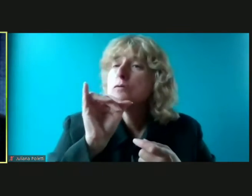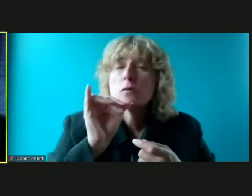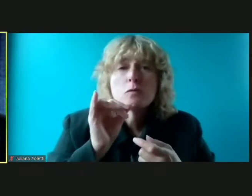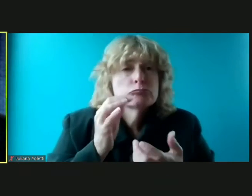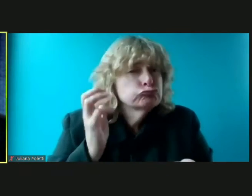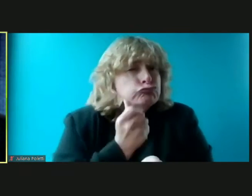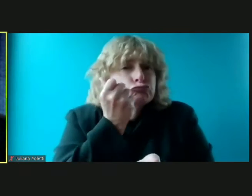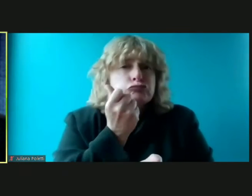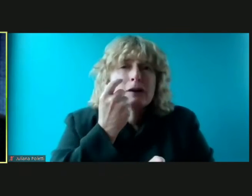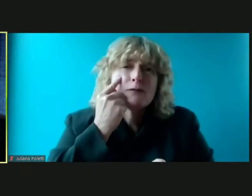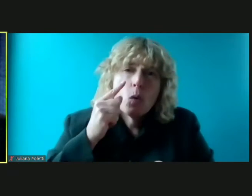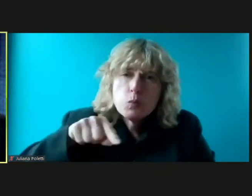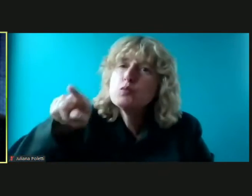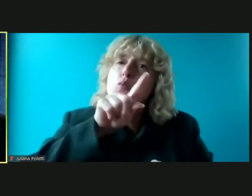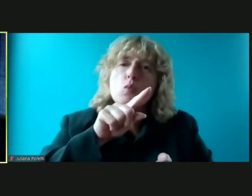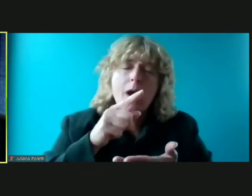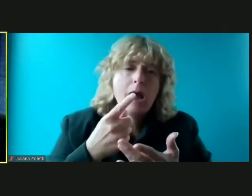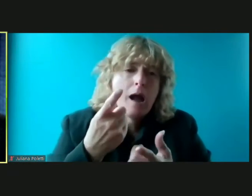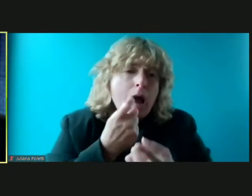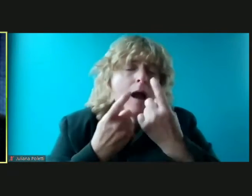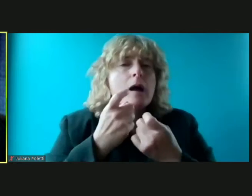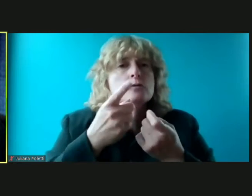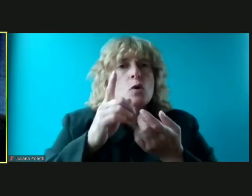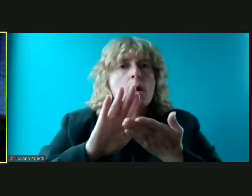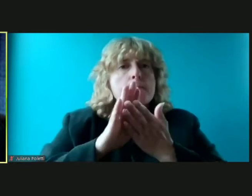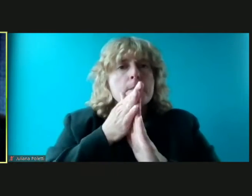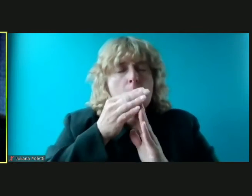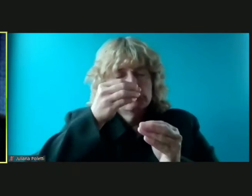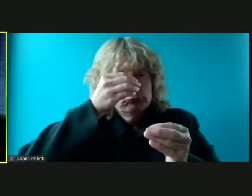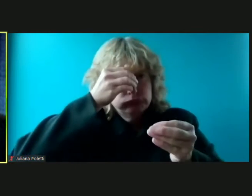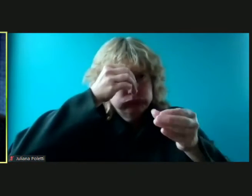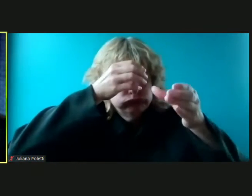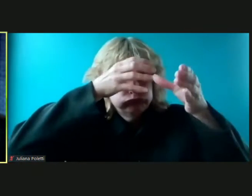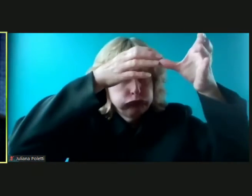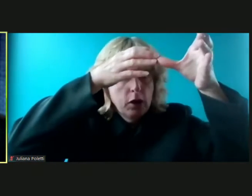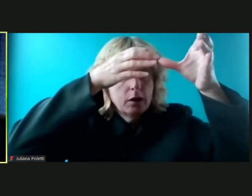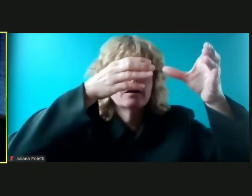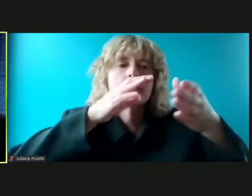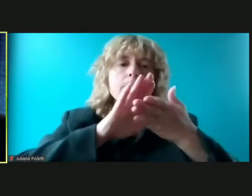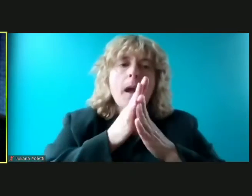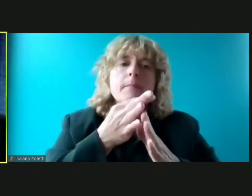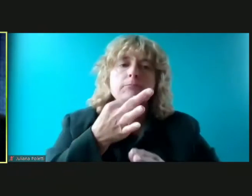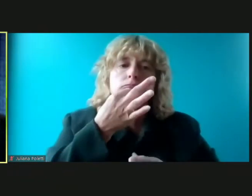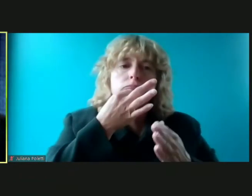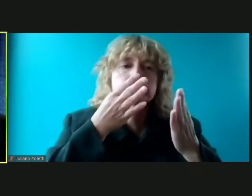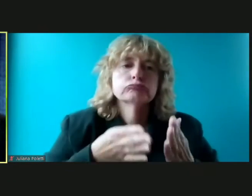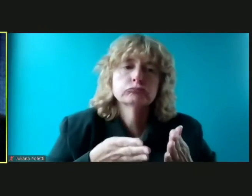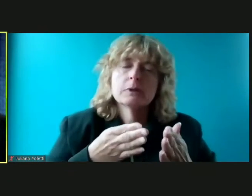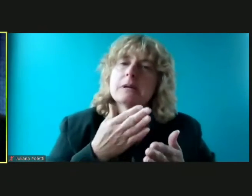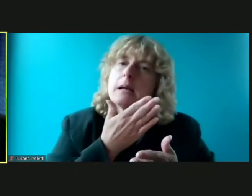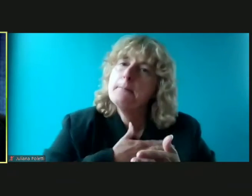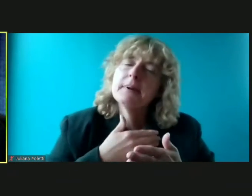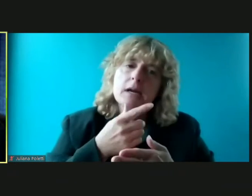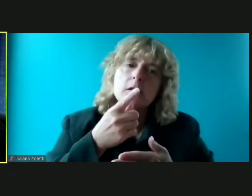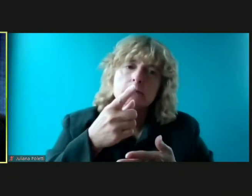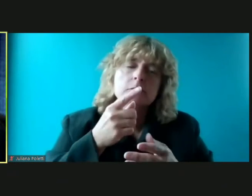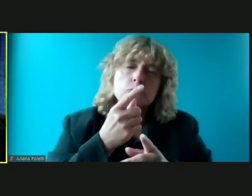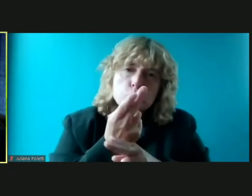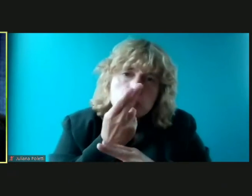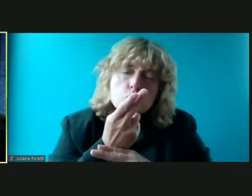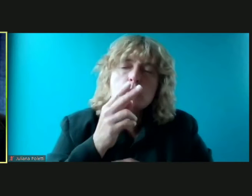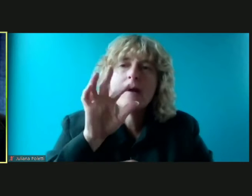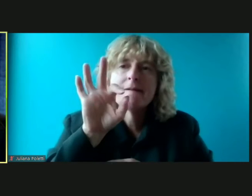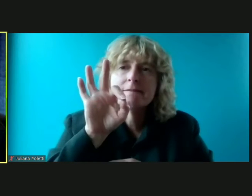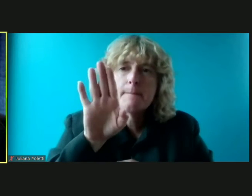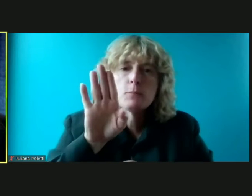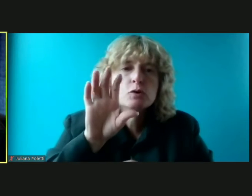questions um to the experts so please please make sure you're using that facebook chat to ask